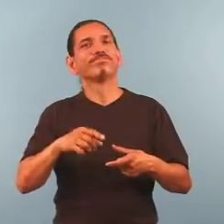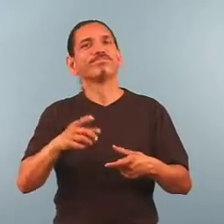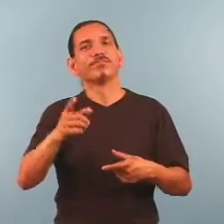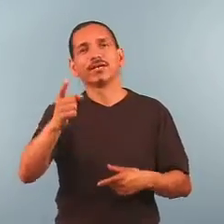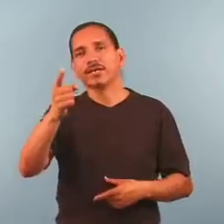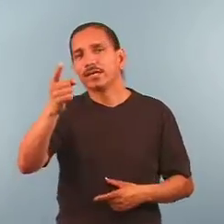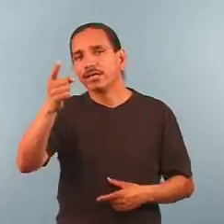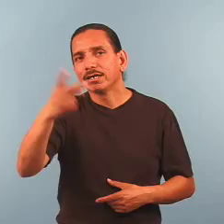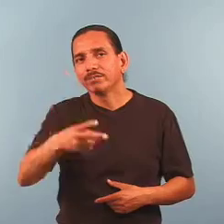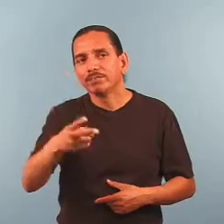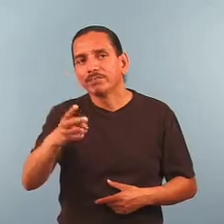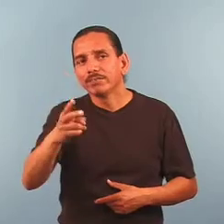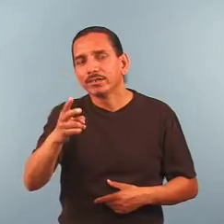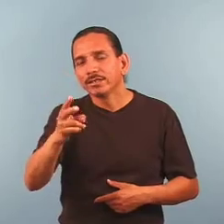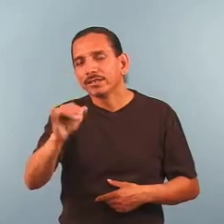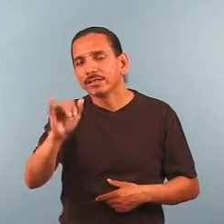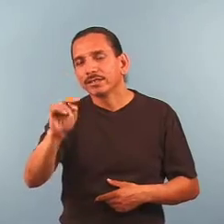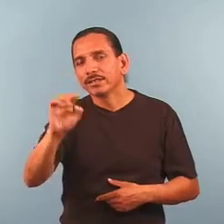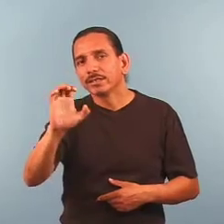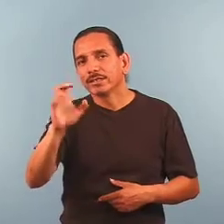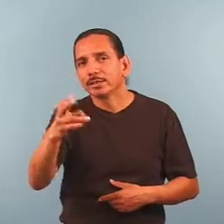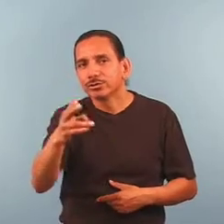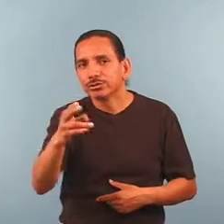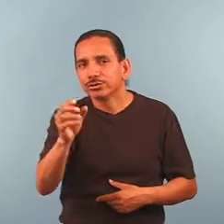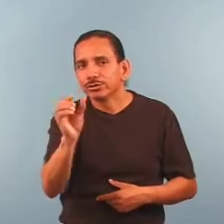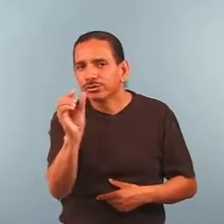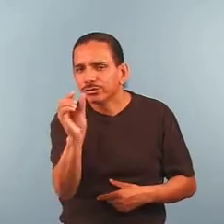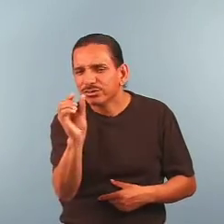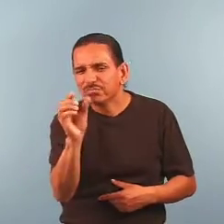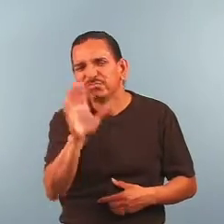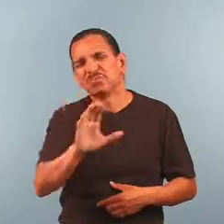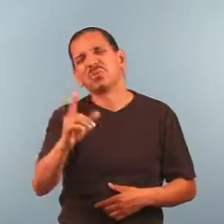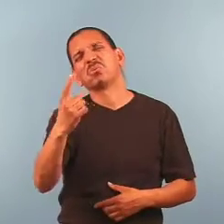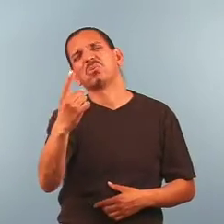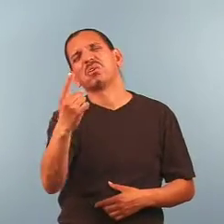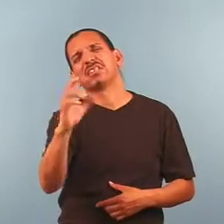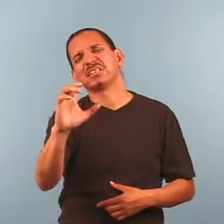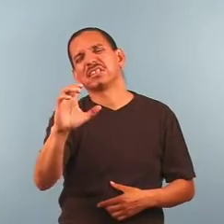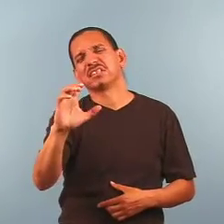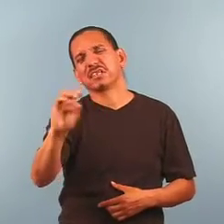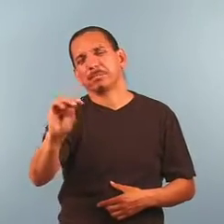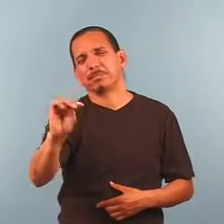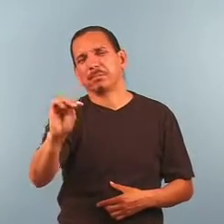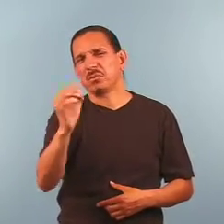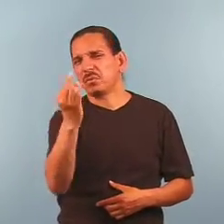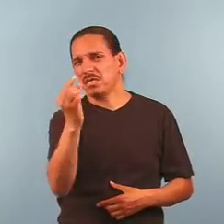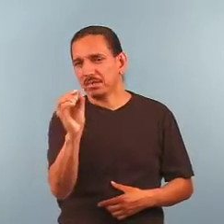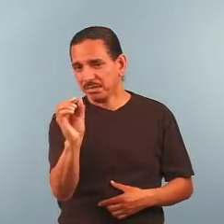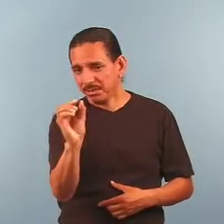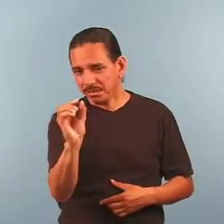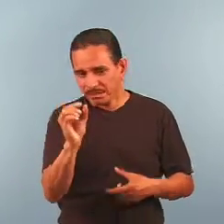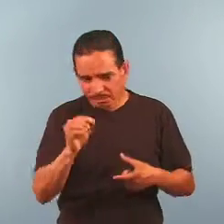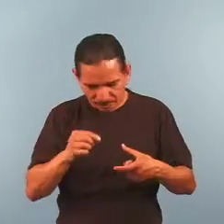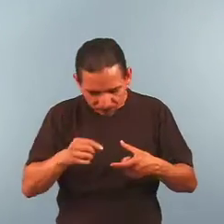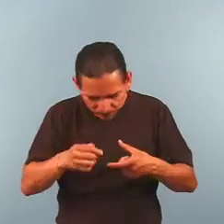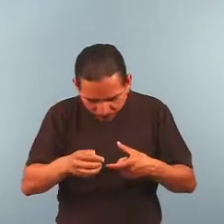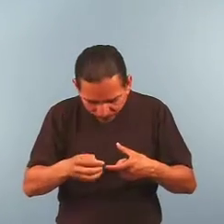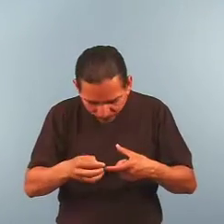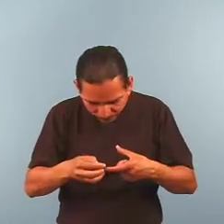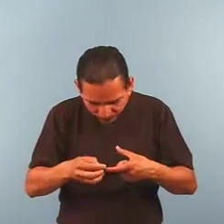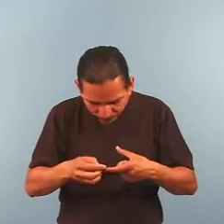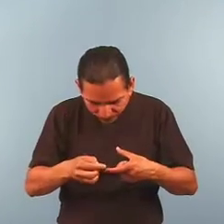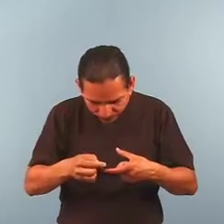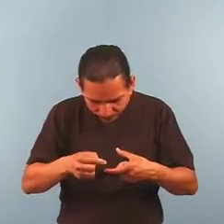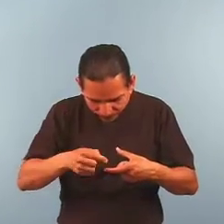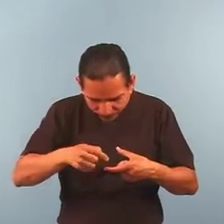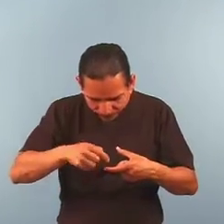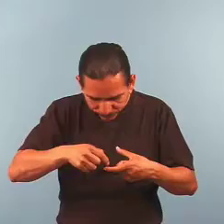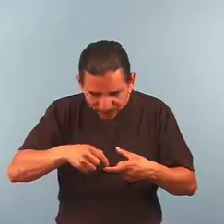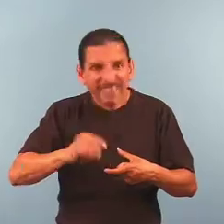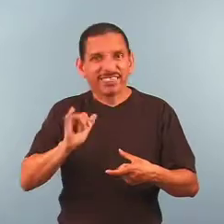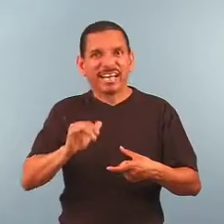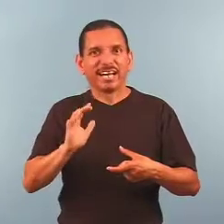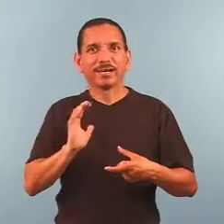1 1⁄2 inch or about 1 cm from edge of 2-inch galaxy image